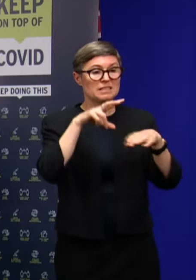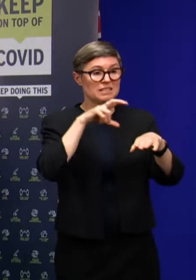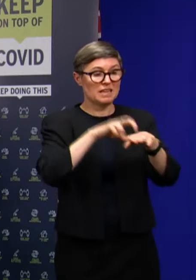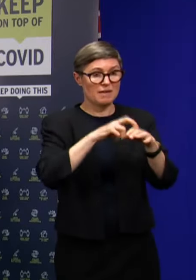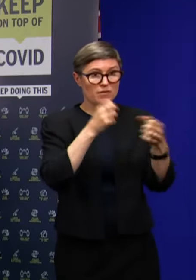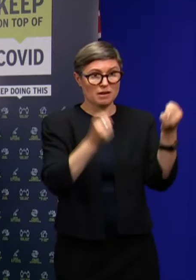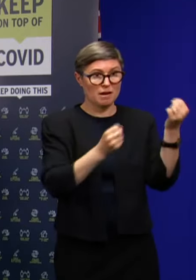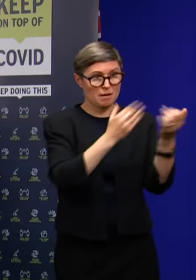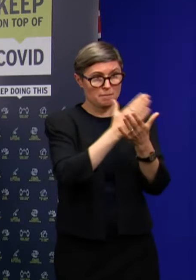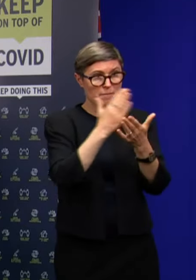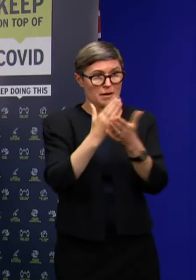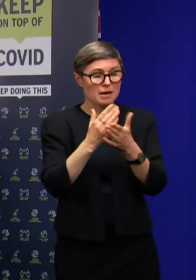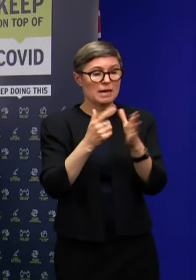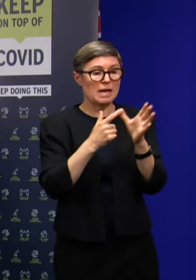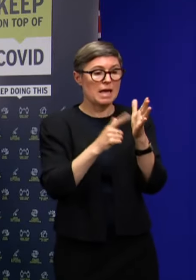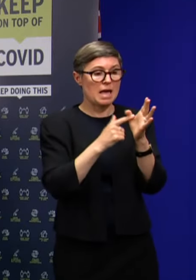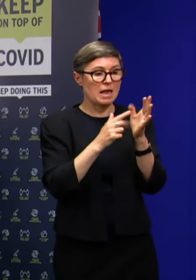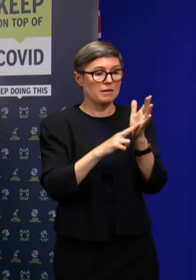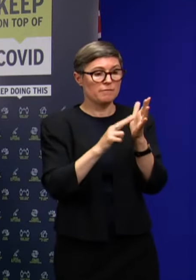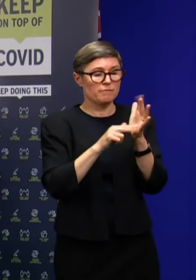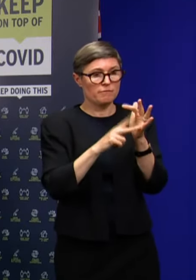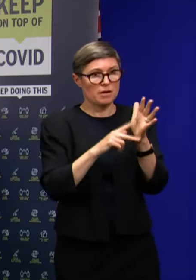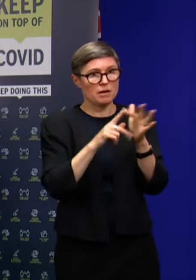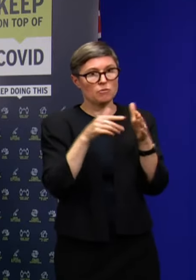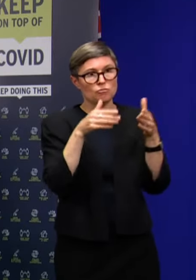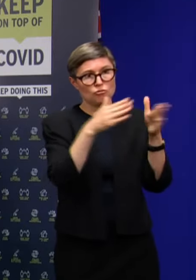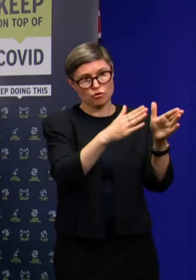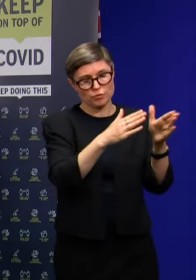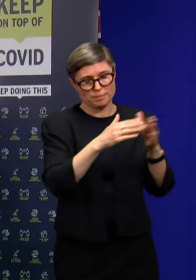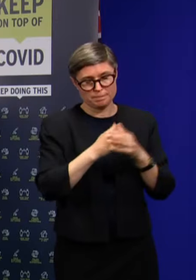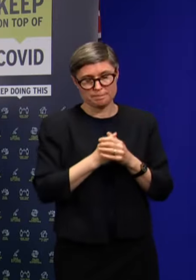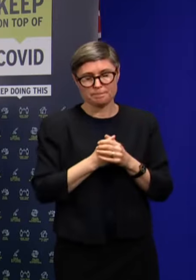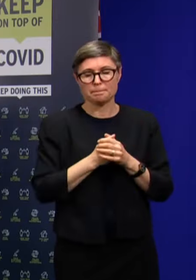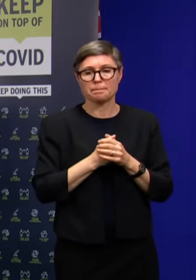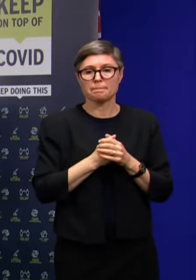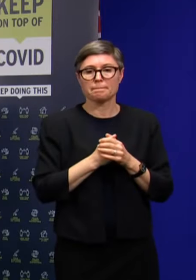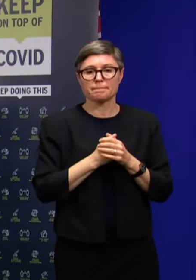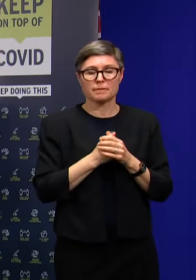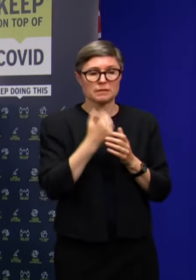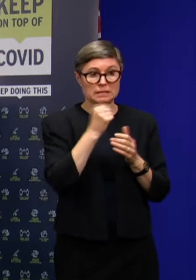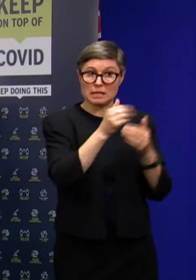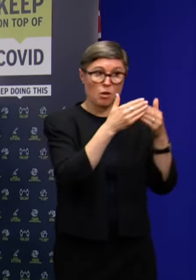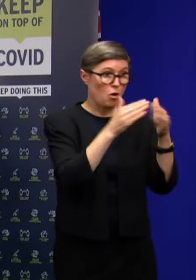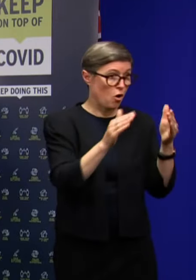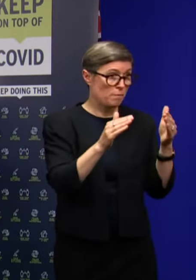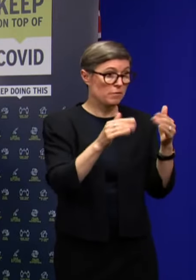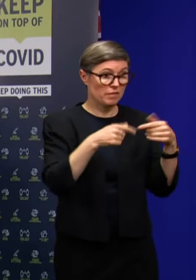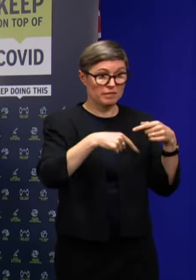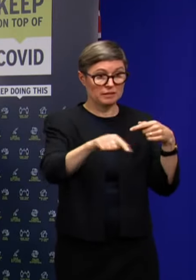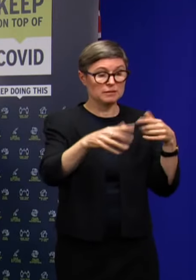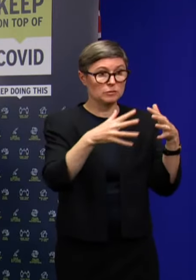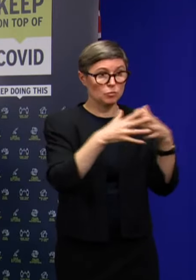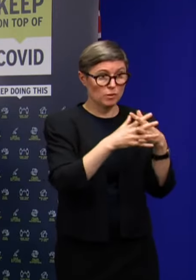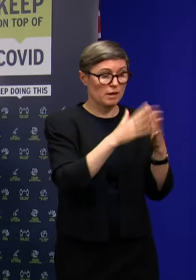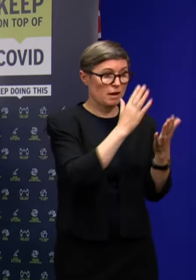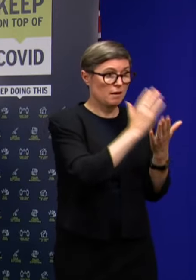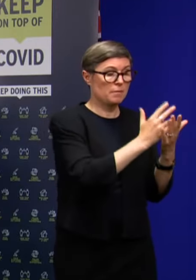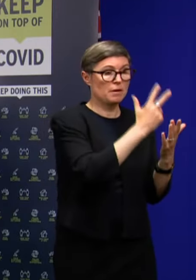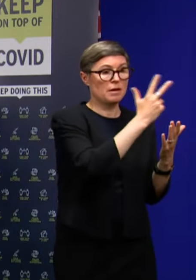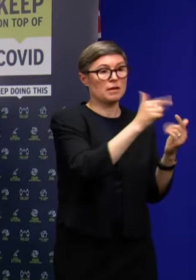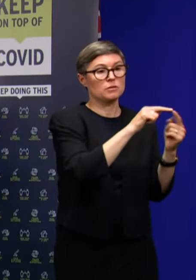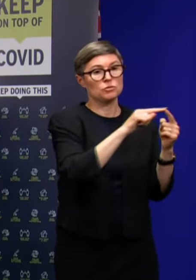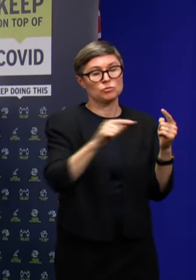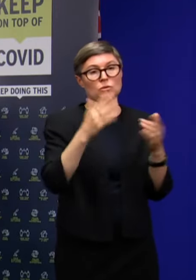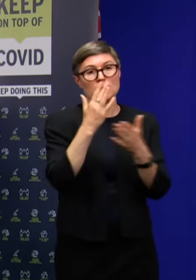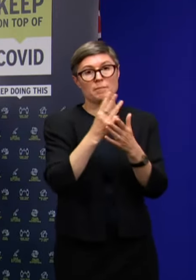at 54A Allenville Road, Launceston, that will remain open this week from 8.30am